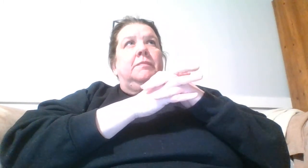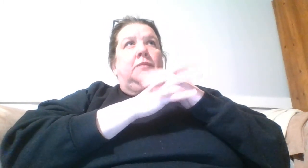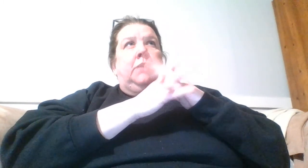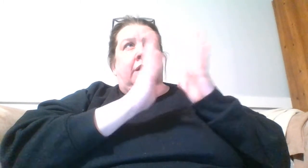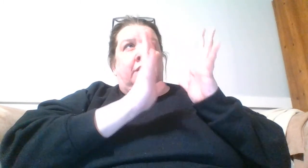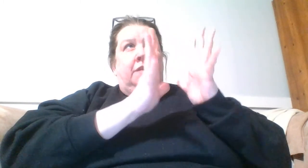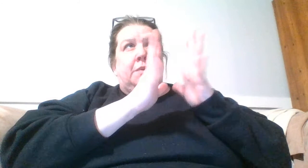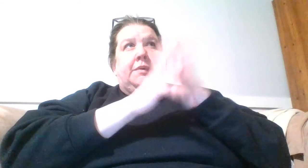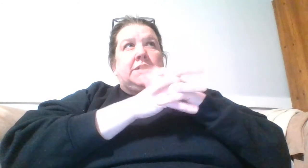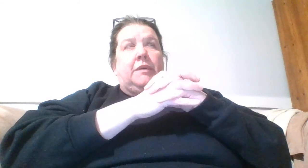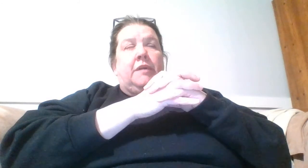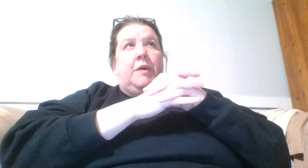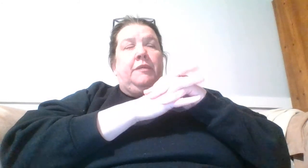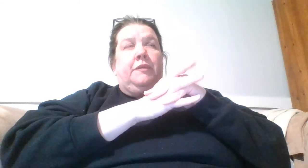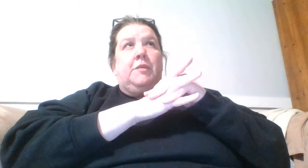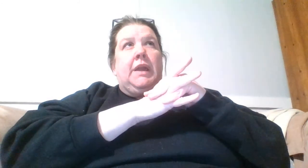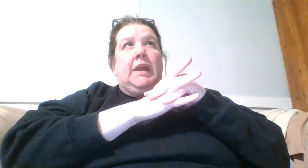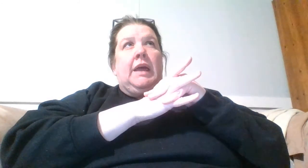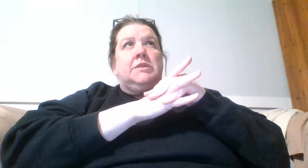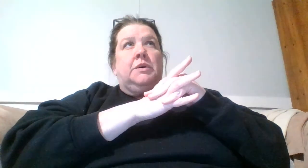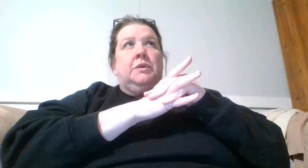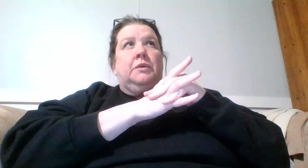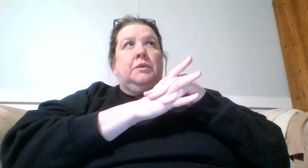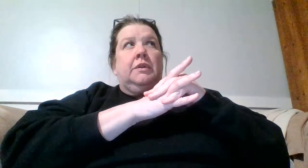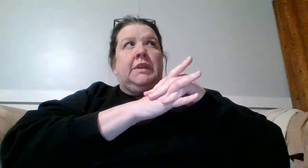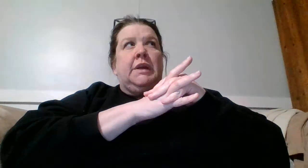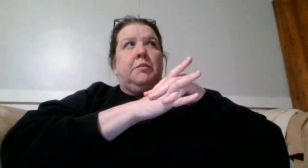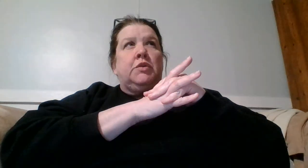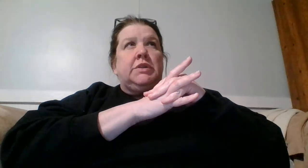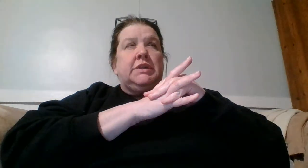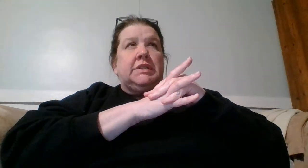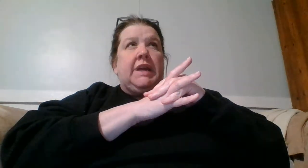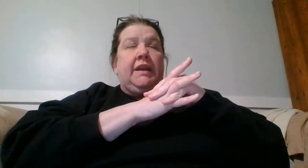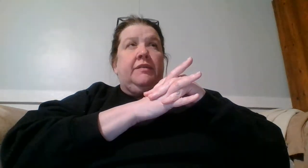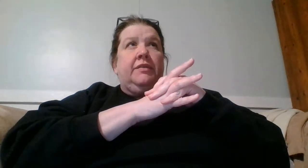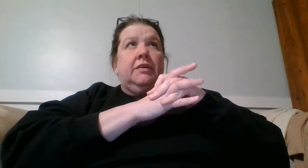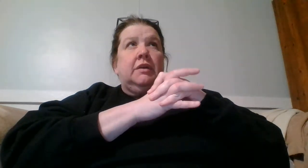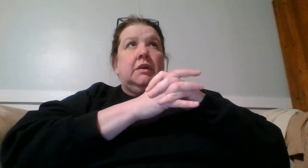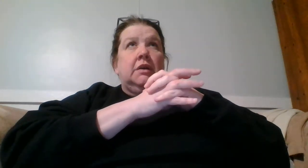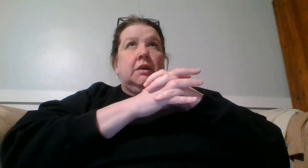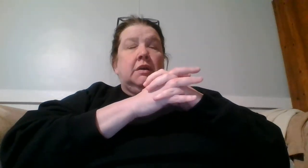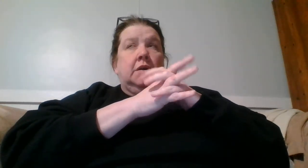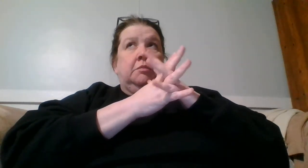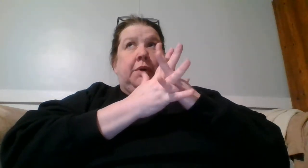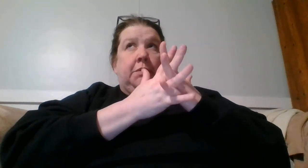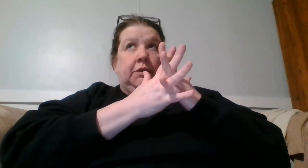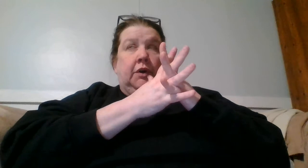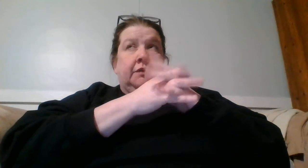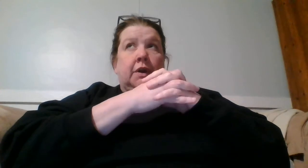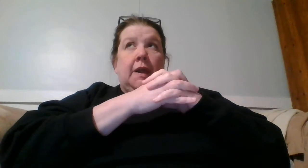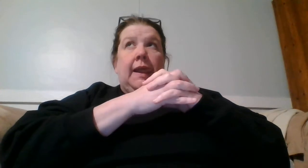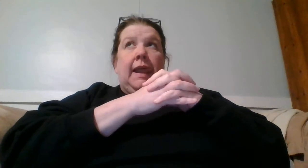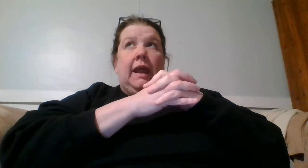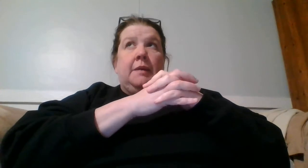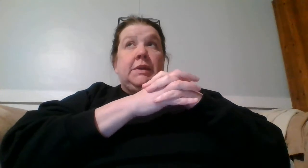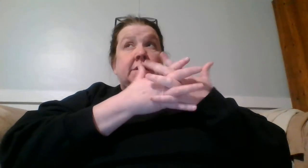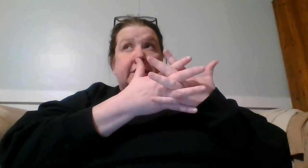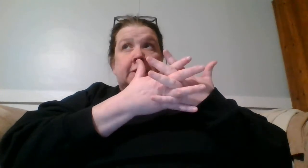we all know February is a rough month for me. And so, the emotions just kind of bubbled over and I'm in tears.